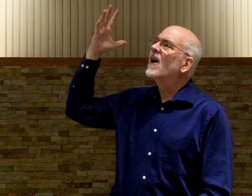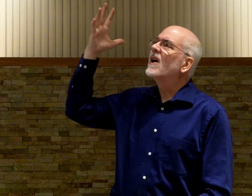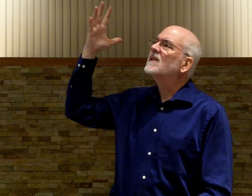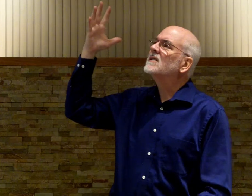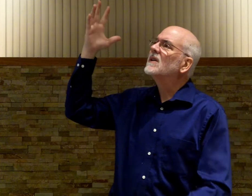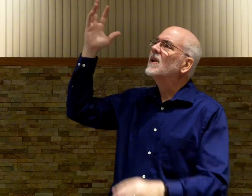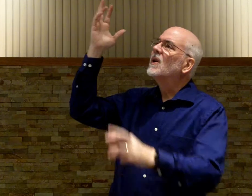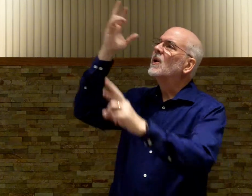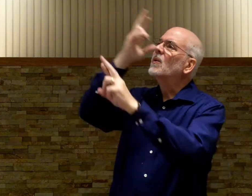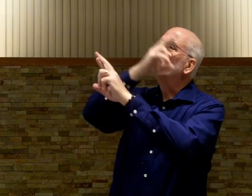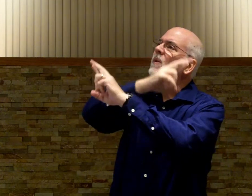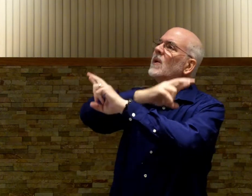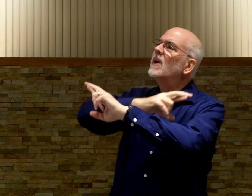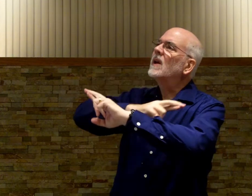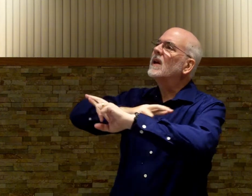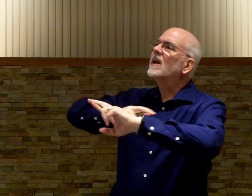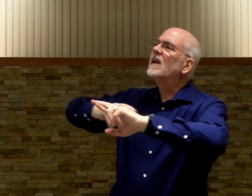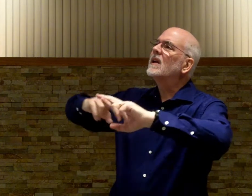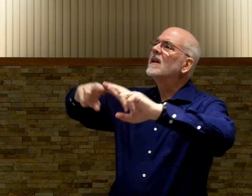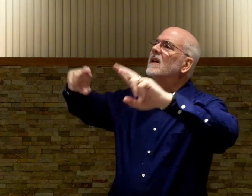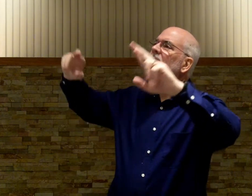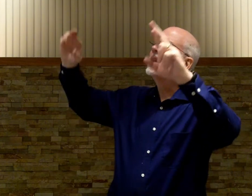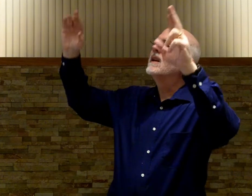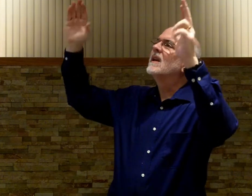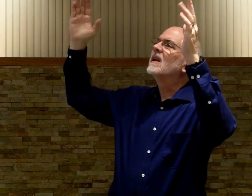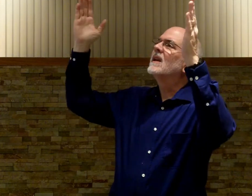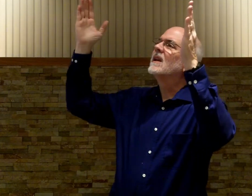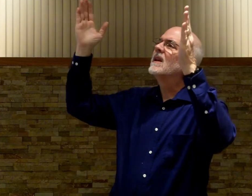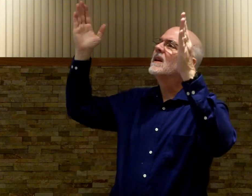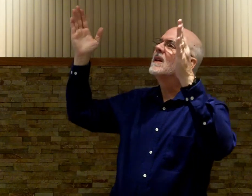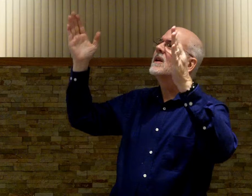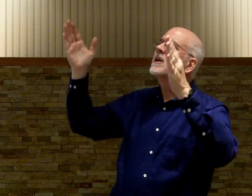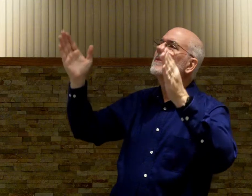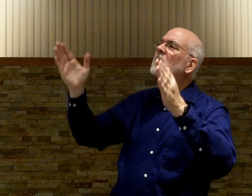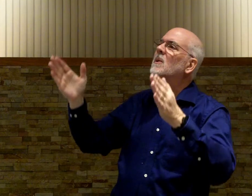Redeemer,